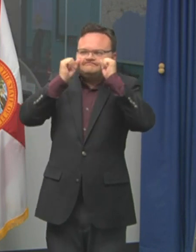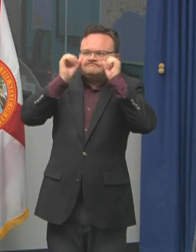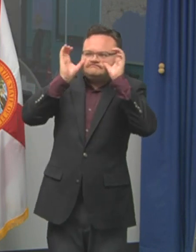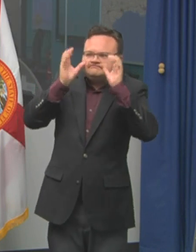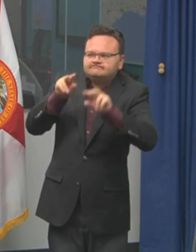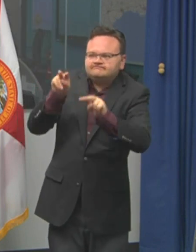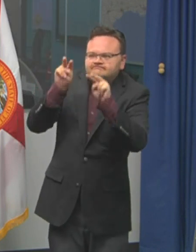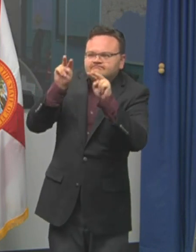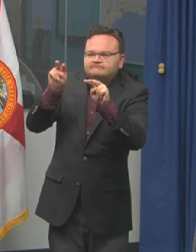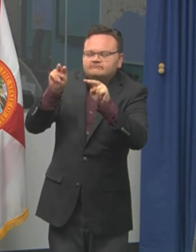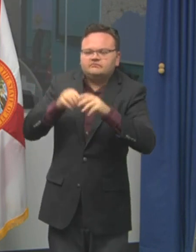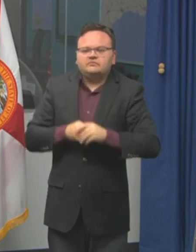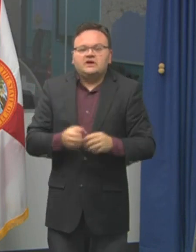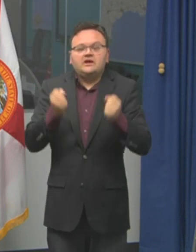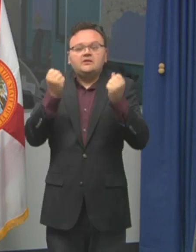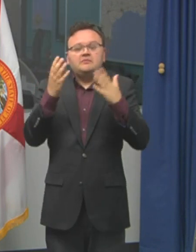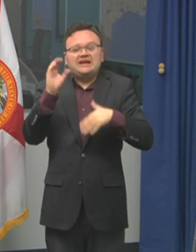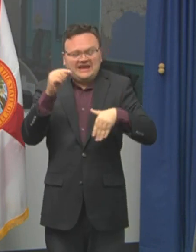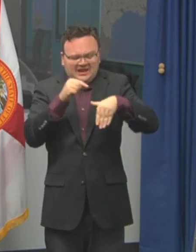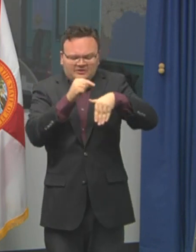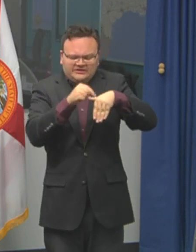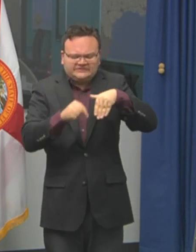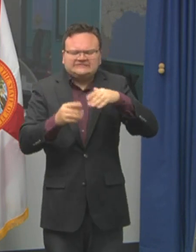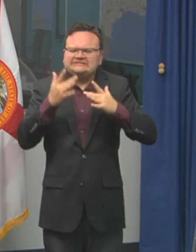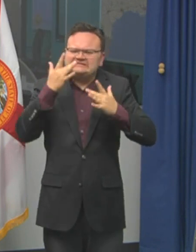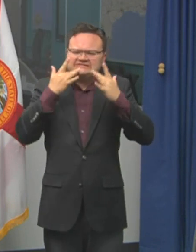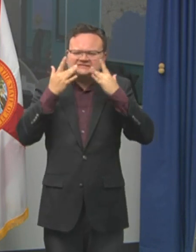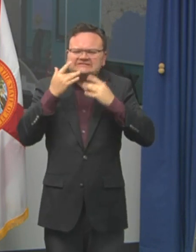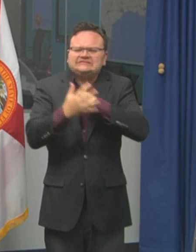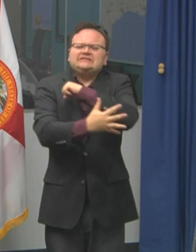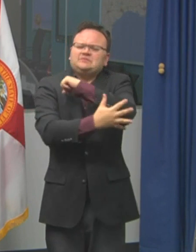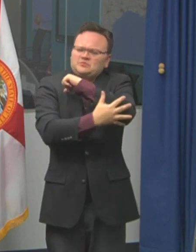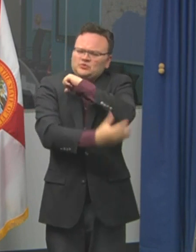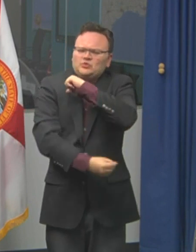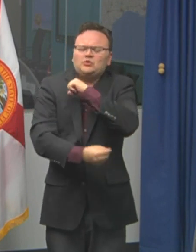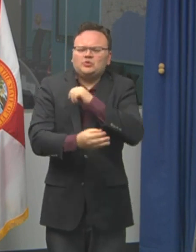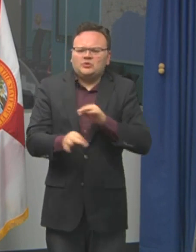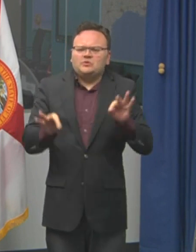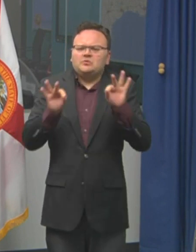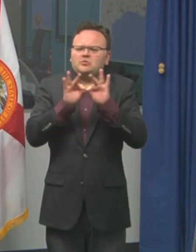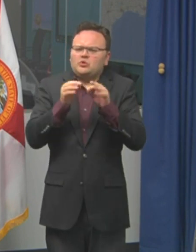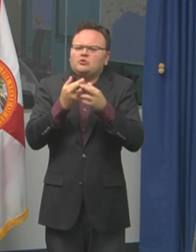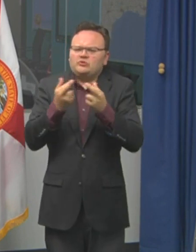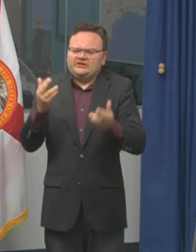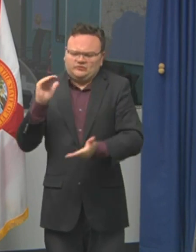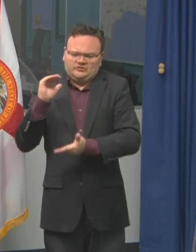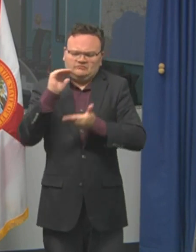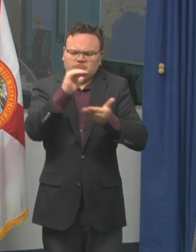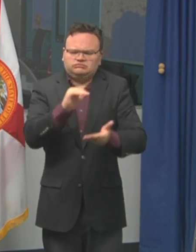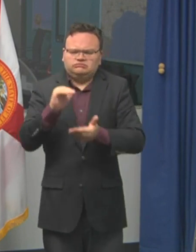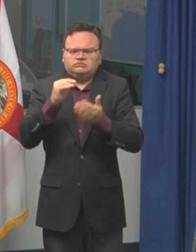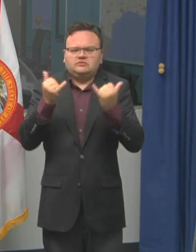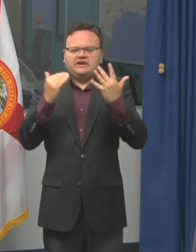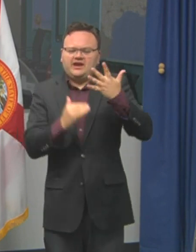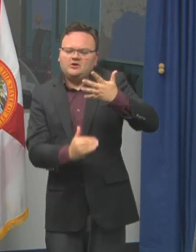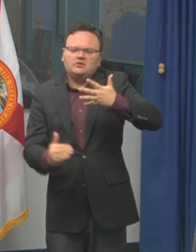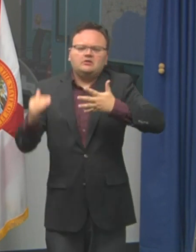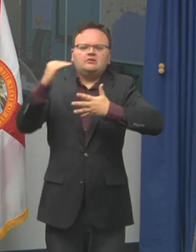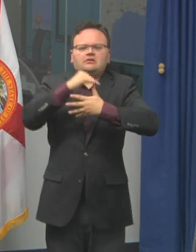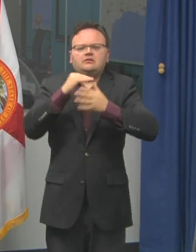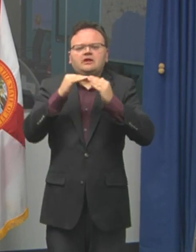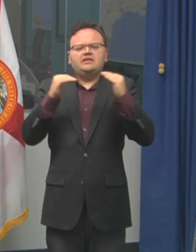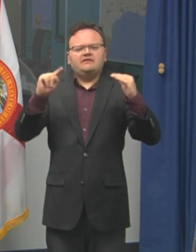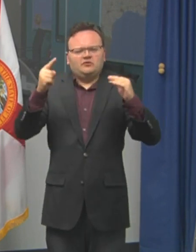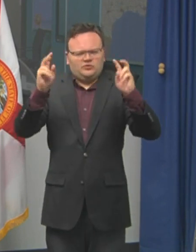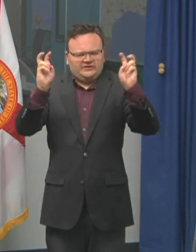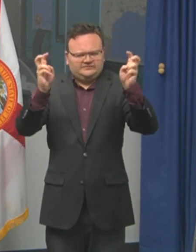fiscally constrained counties. And so Kevin Guthrie and his team are going to provide additional support for those fiscally constrained counties.